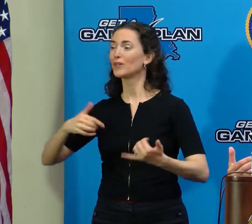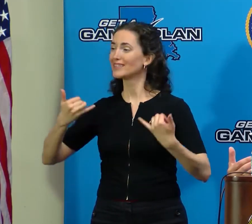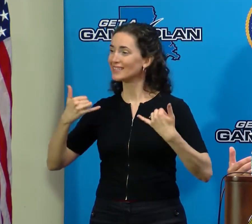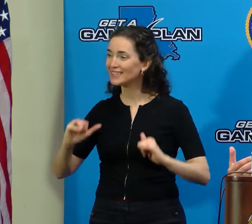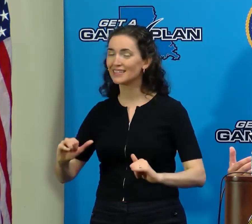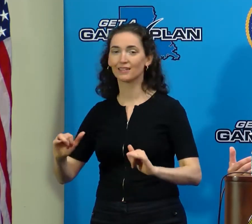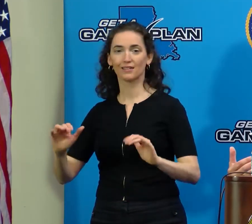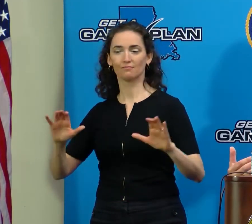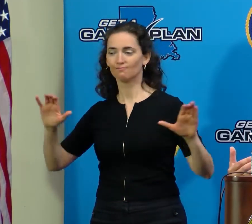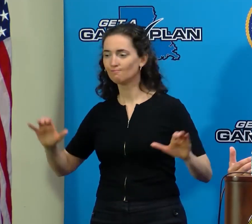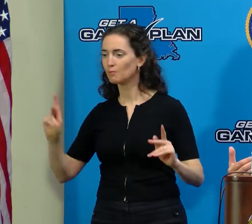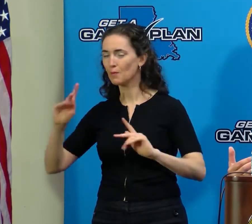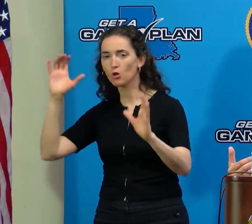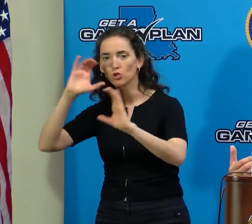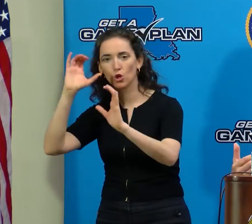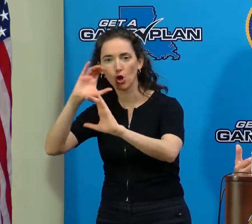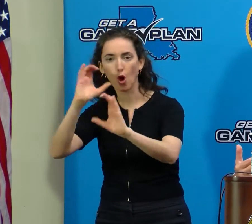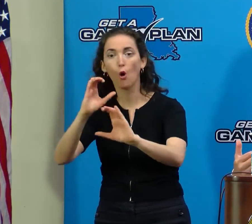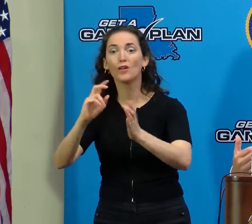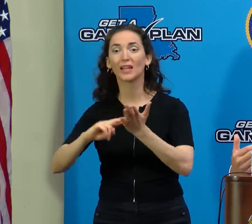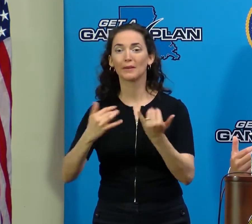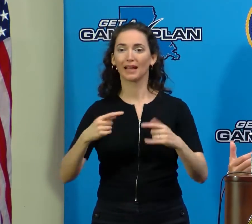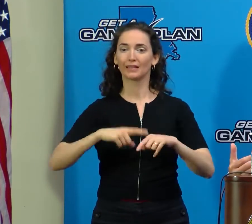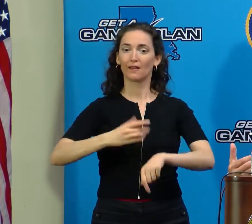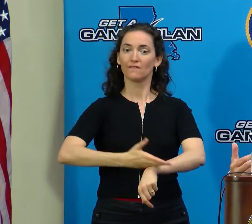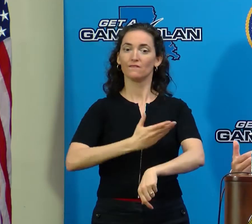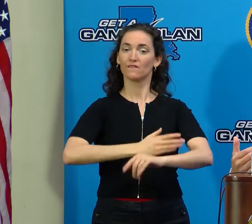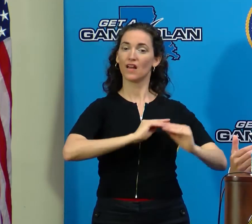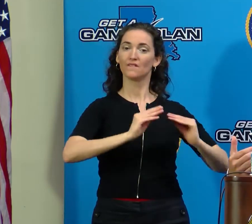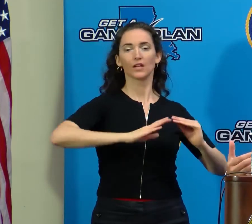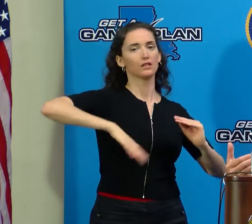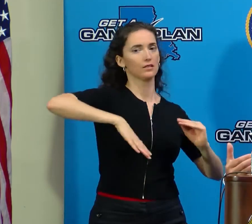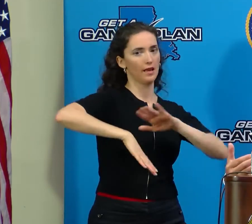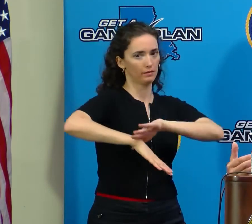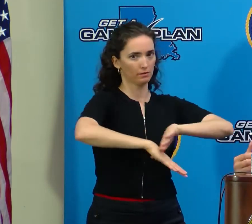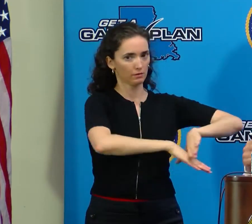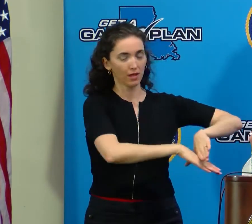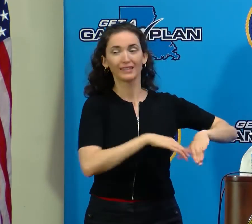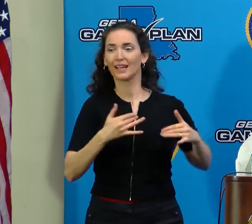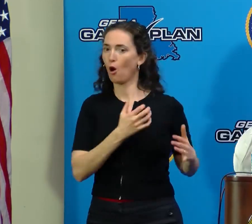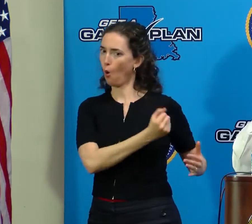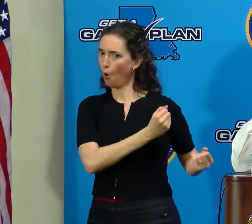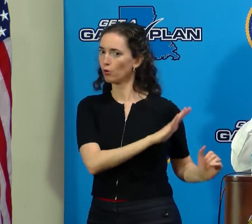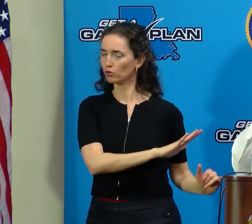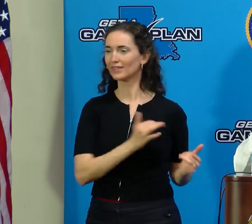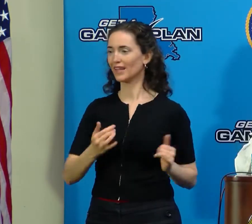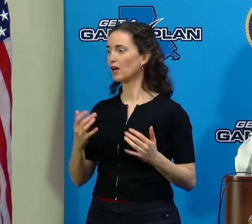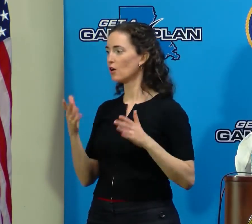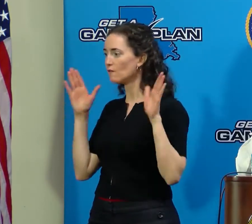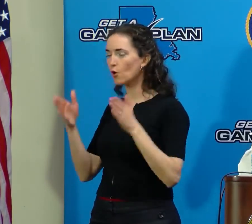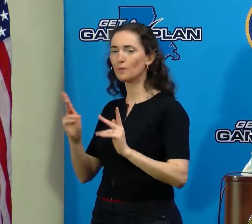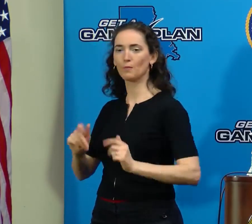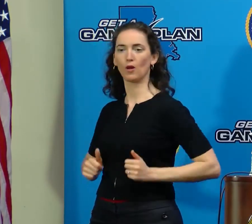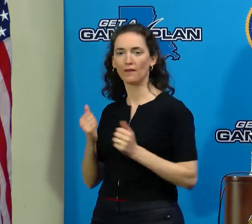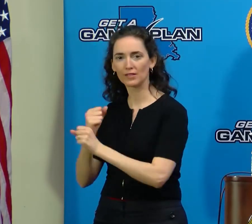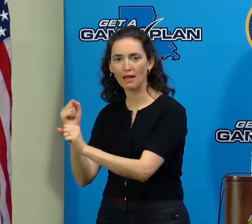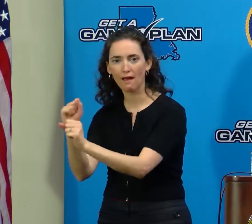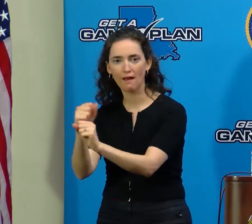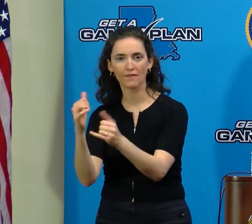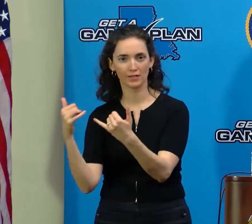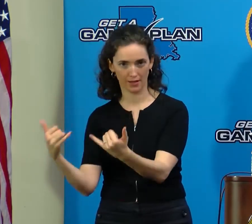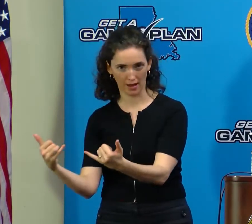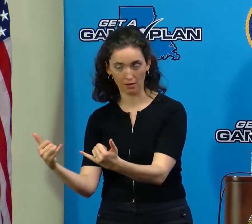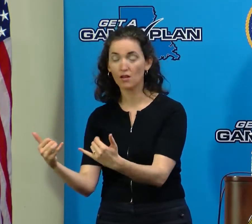rescue mode. We're not recovering yet. We're still responding and trying to save lives. And then we will be transitioning